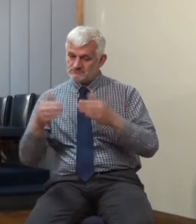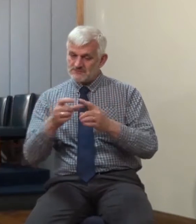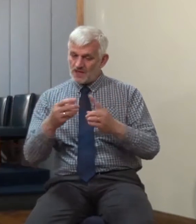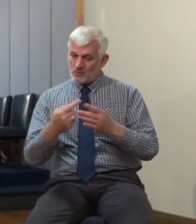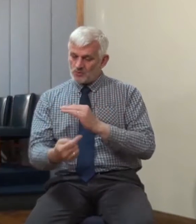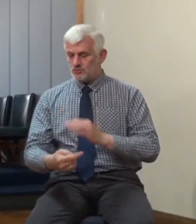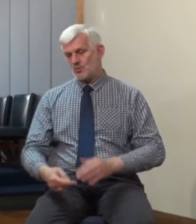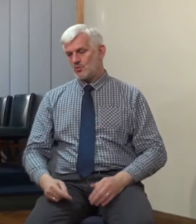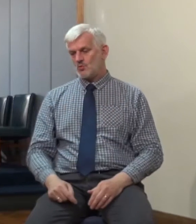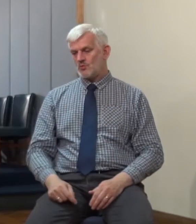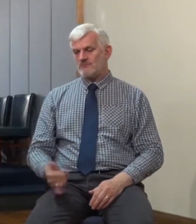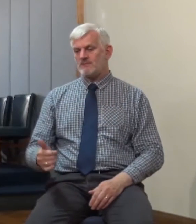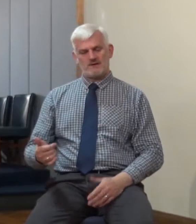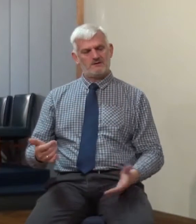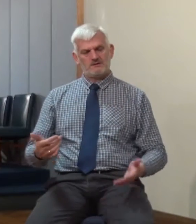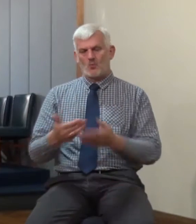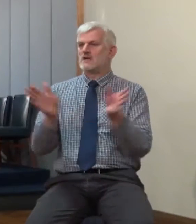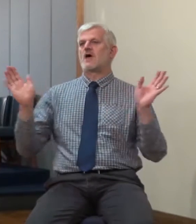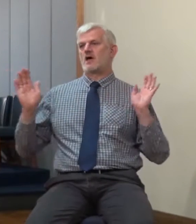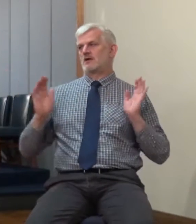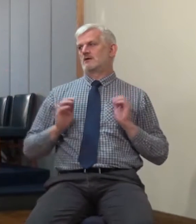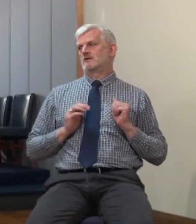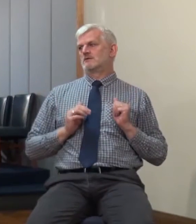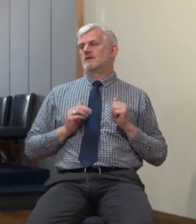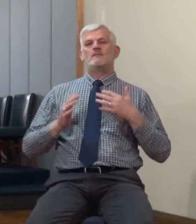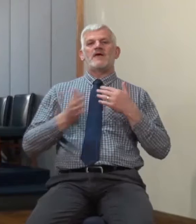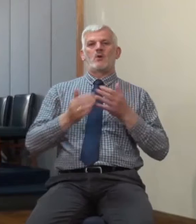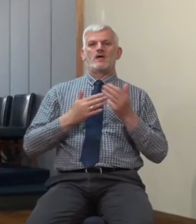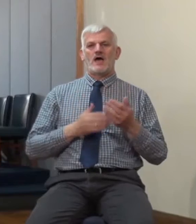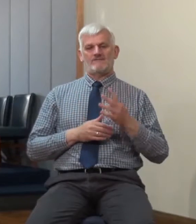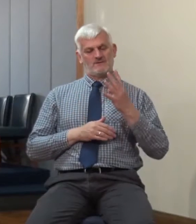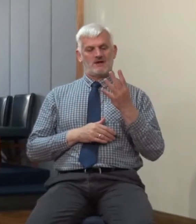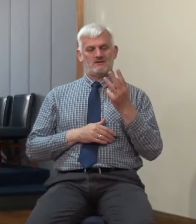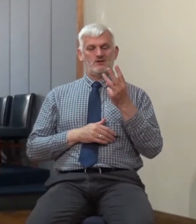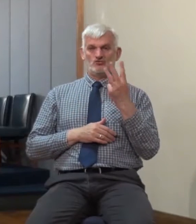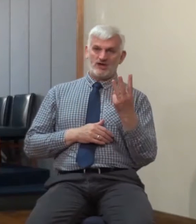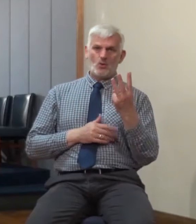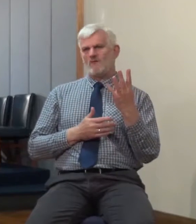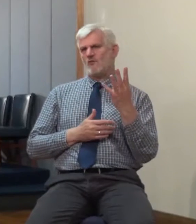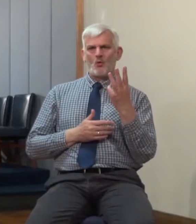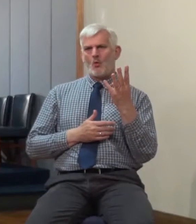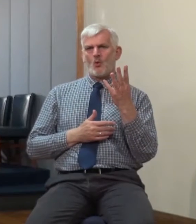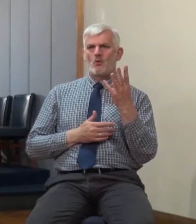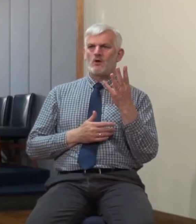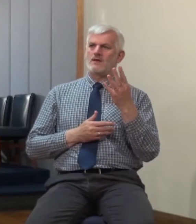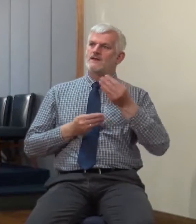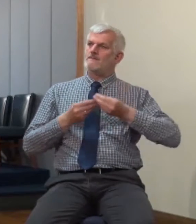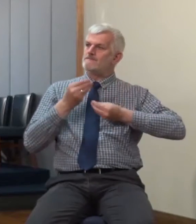parable as applied ethically to the pastoral conduct of the future apostles, and also then its